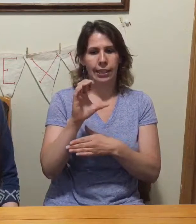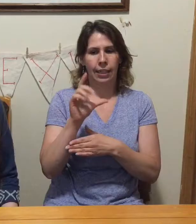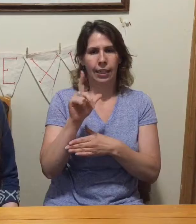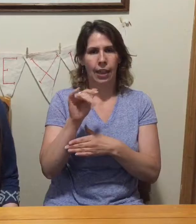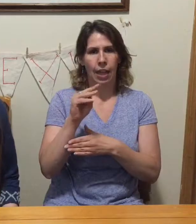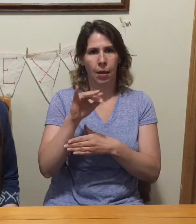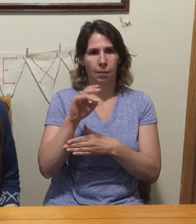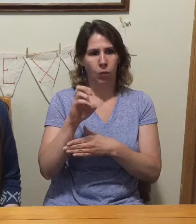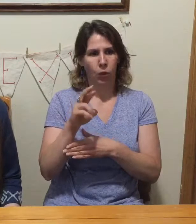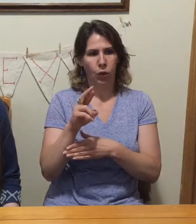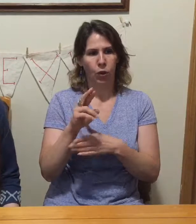videos.